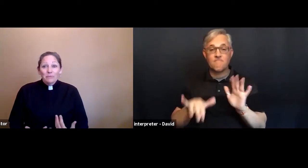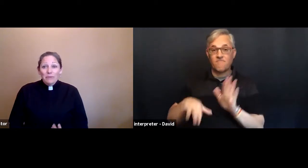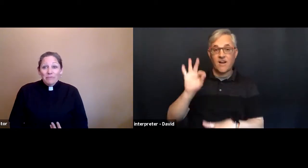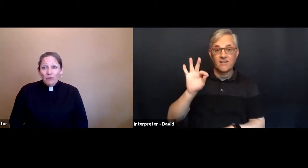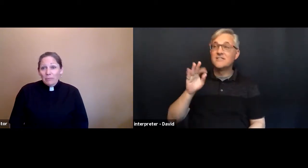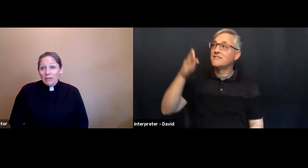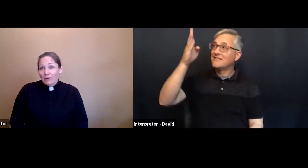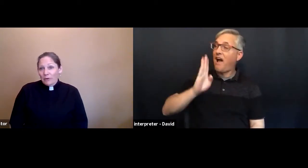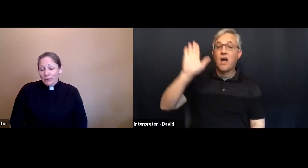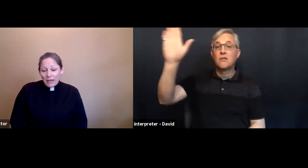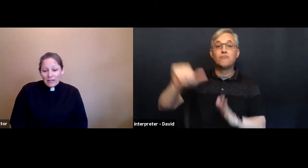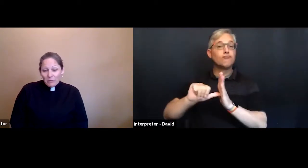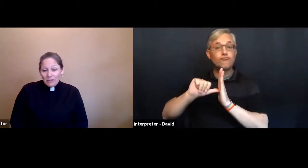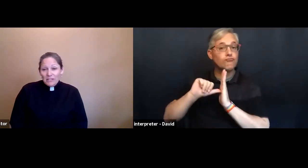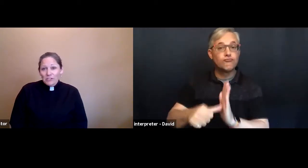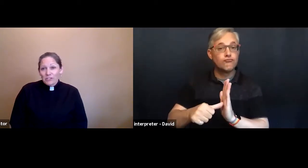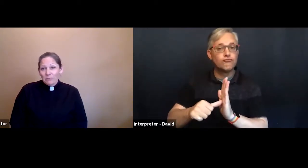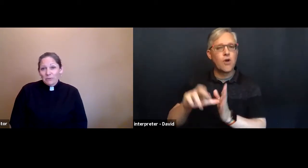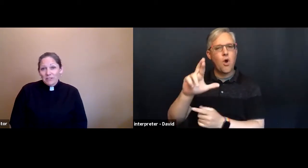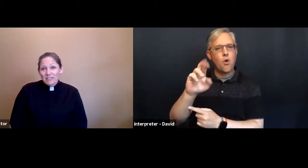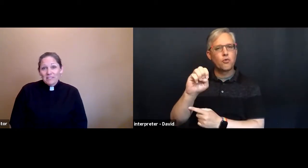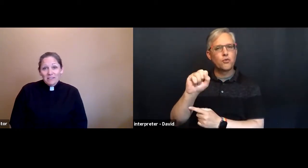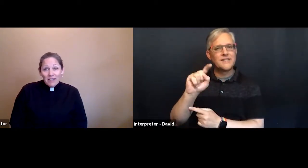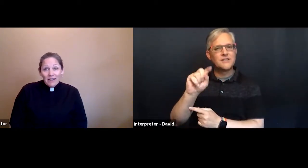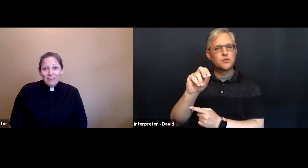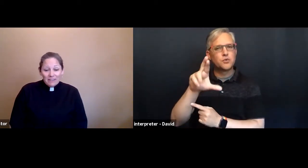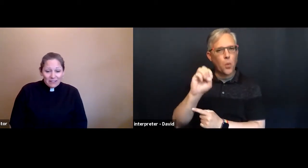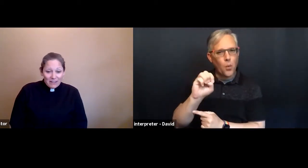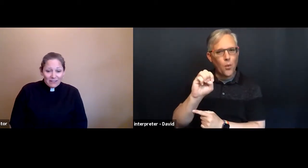reforming or creating relationships with us again and again.